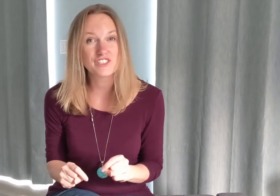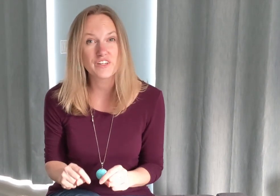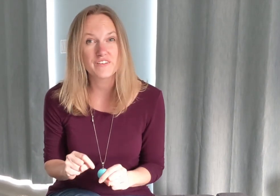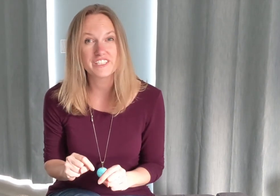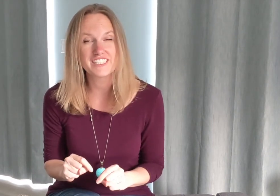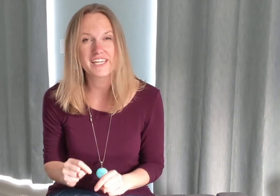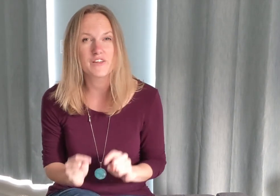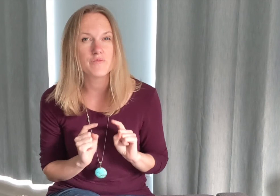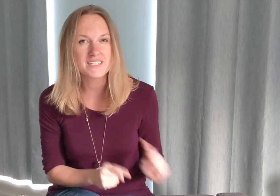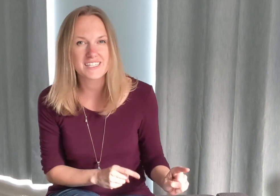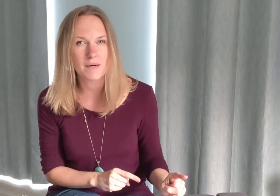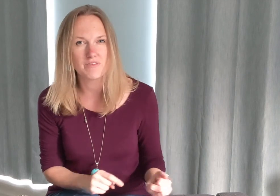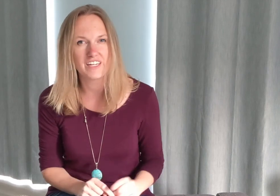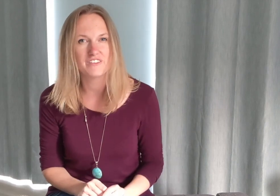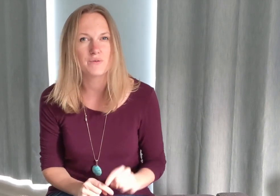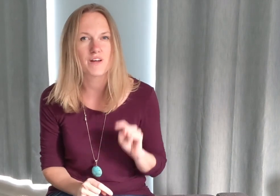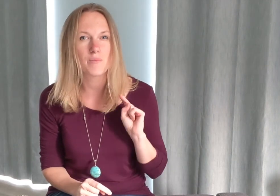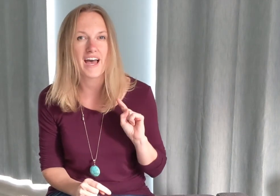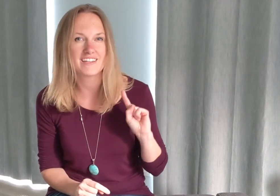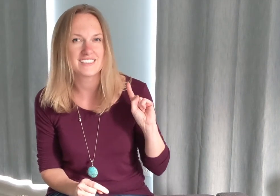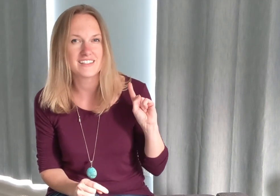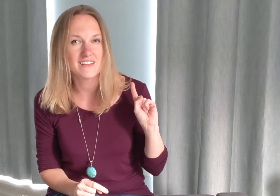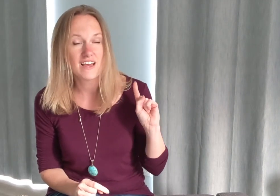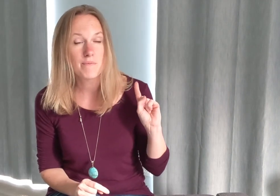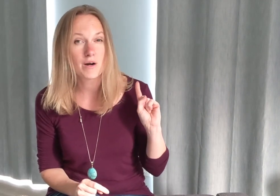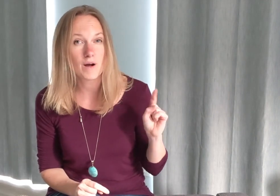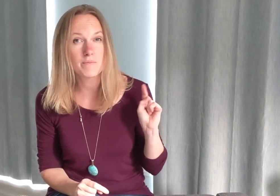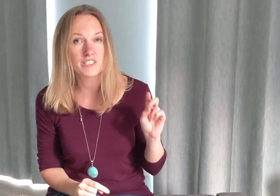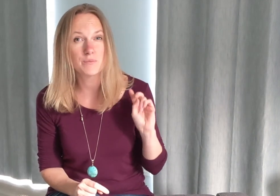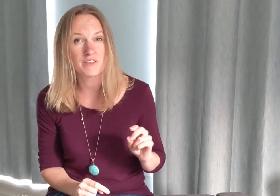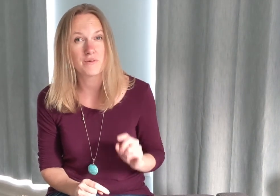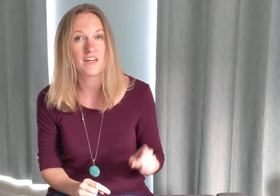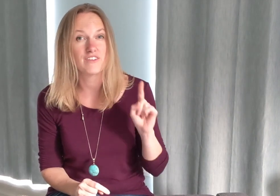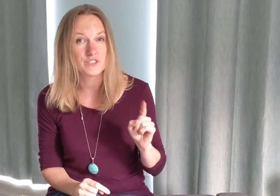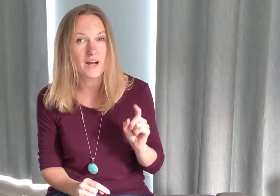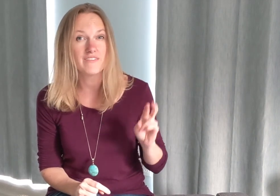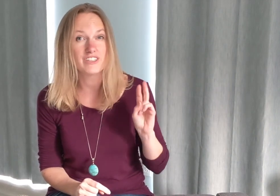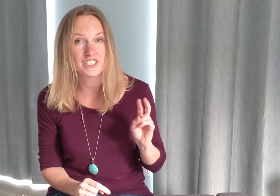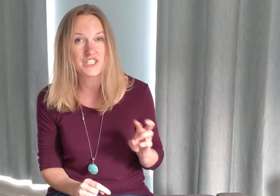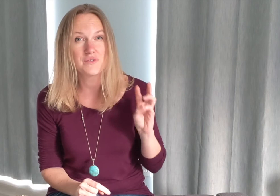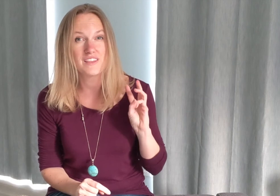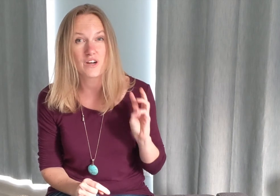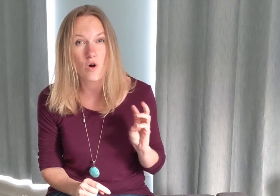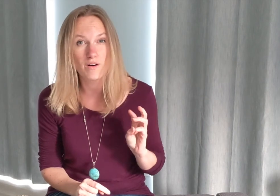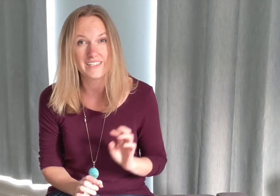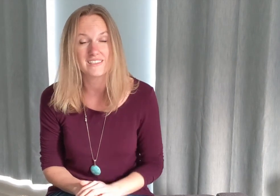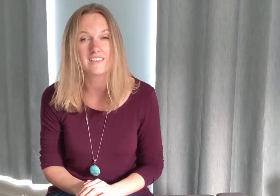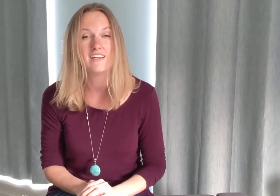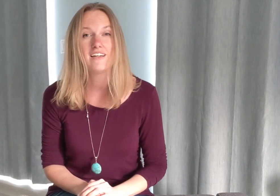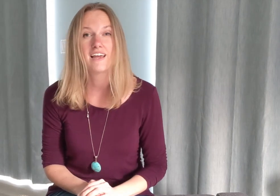video you're seeing, you've missed a couple videos. You want to go back and see part 1, part 2, part 3. Verse 1, verse 2 in the chorus. Okay,